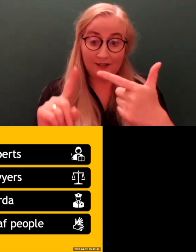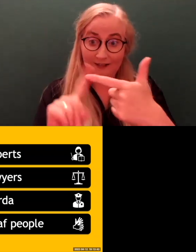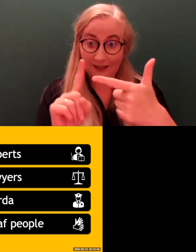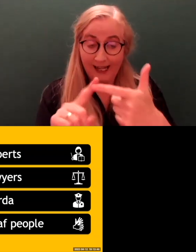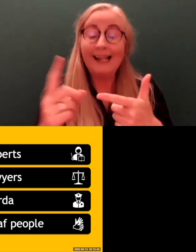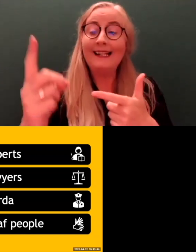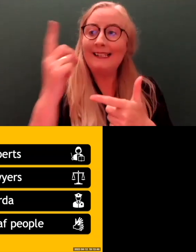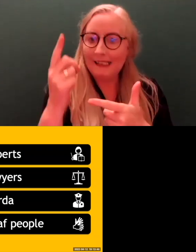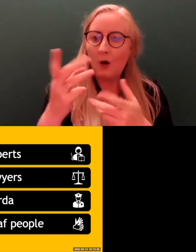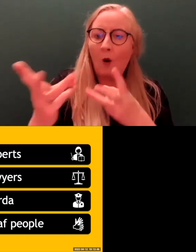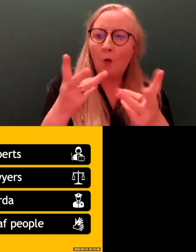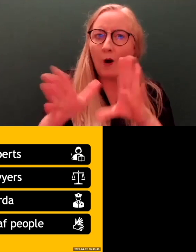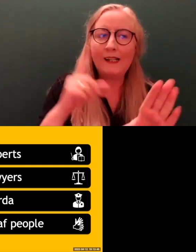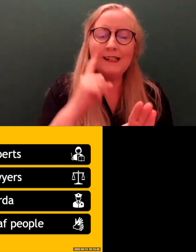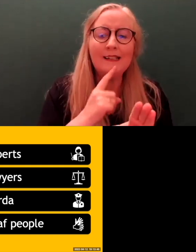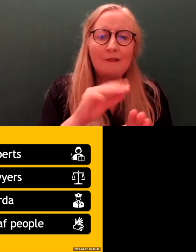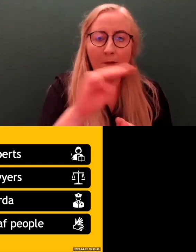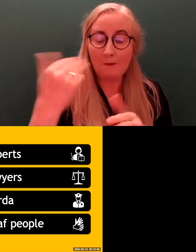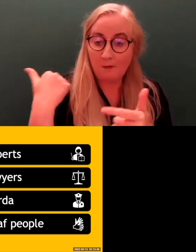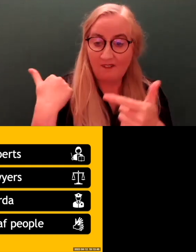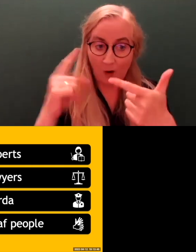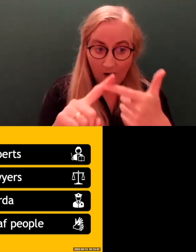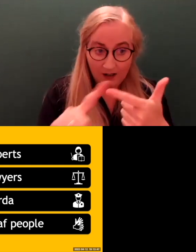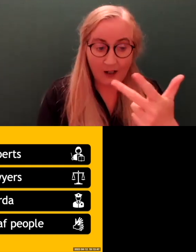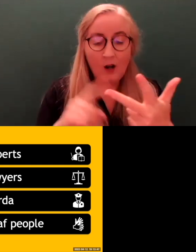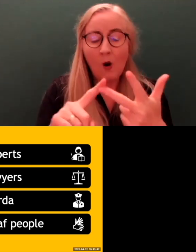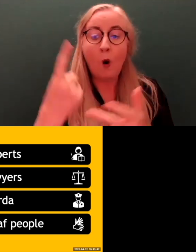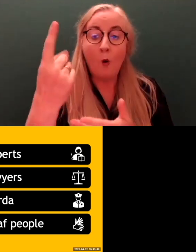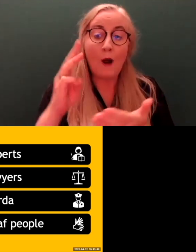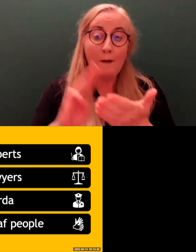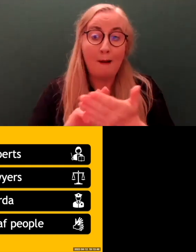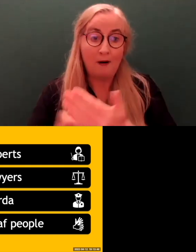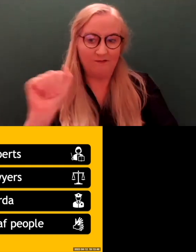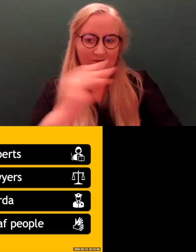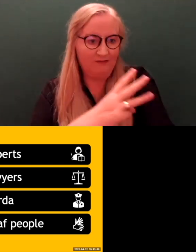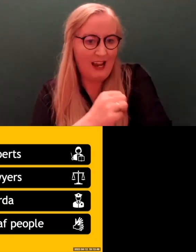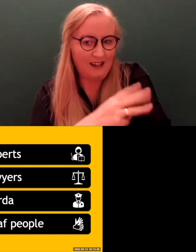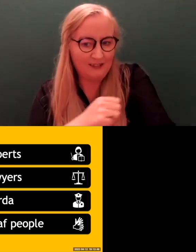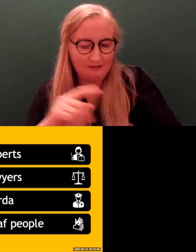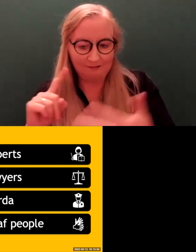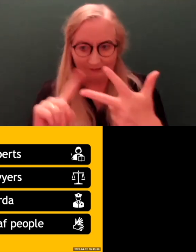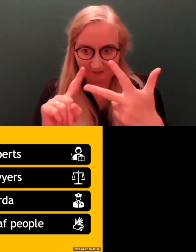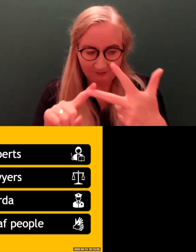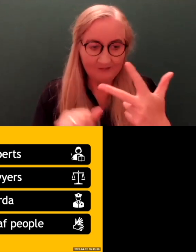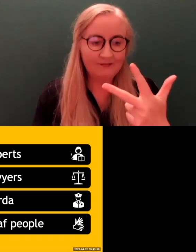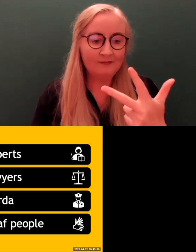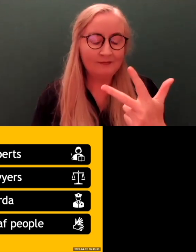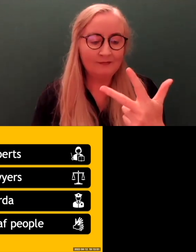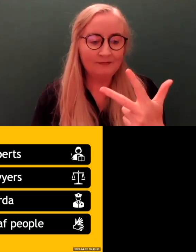people previously. I had one member of Angarda Siokona, one member of the police. And five